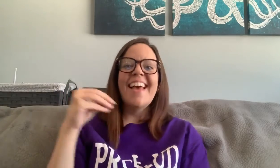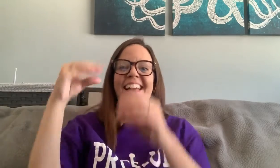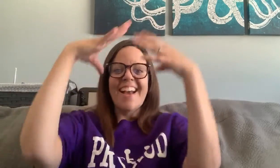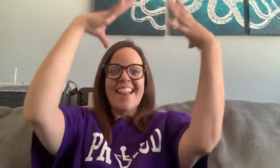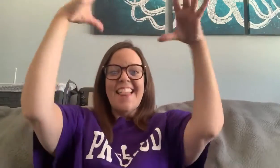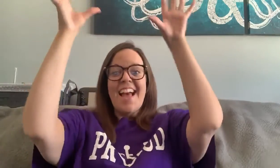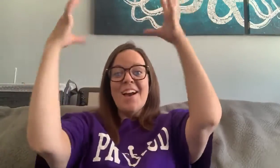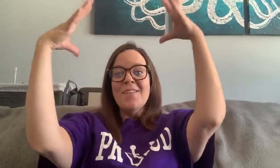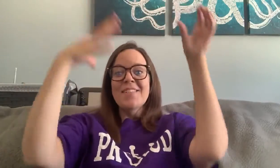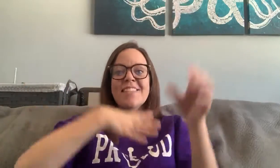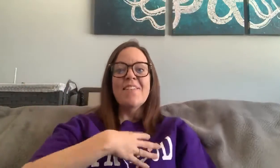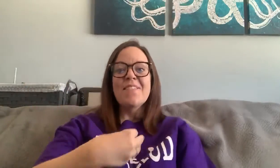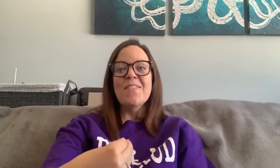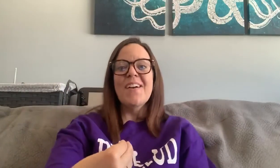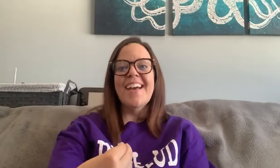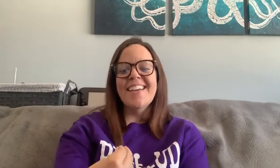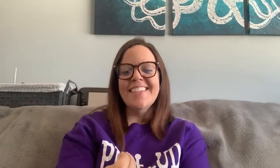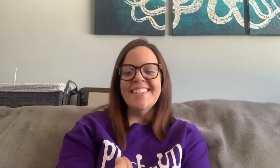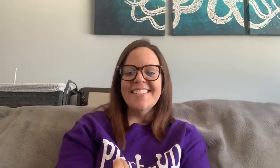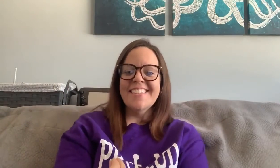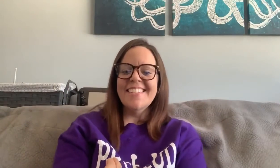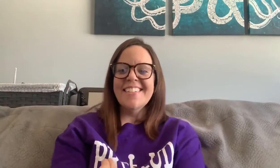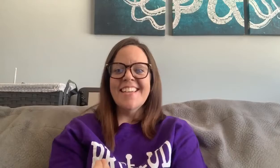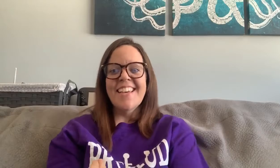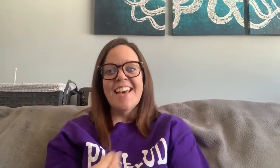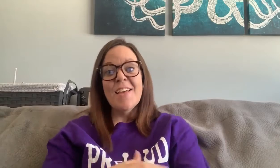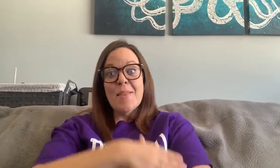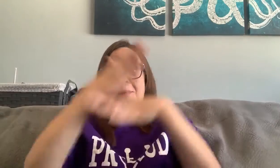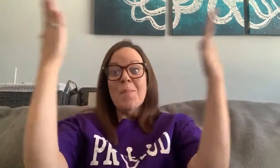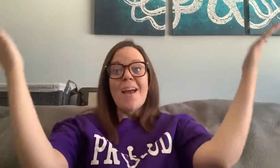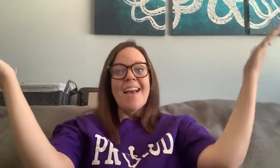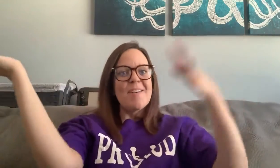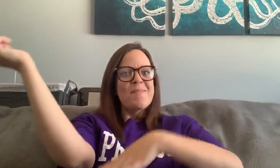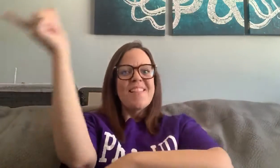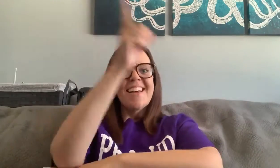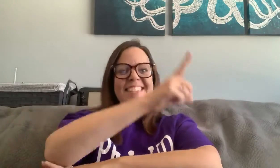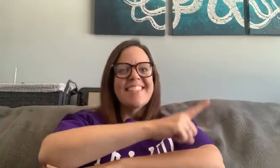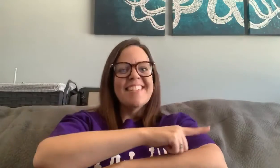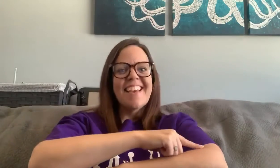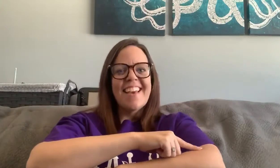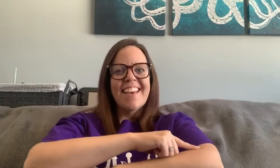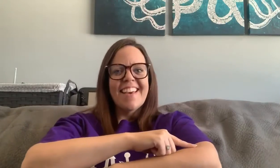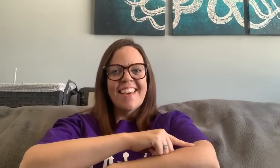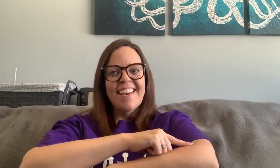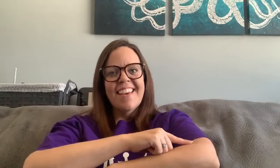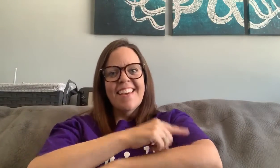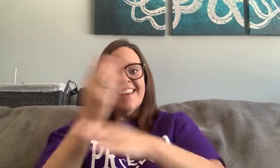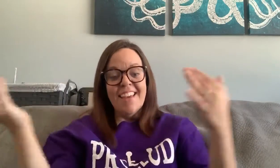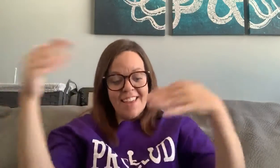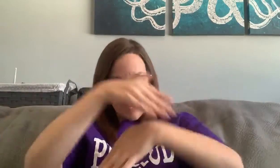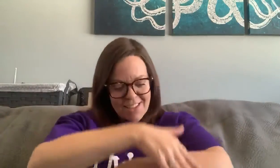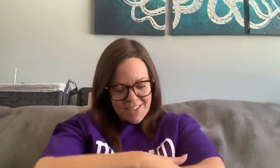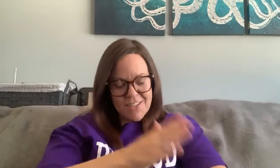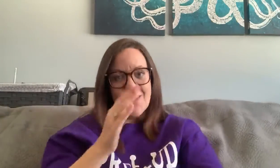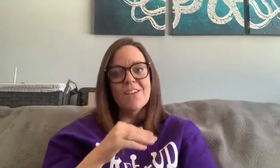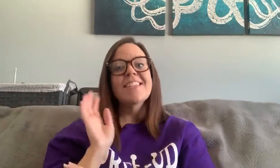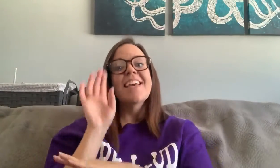the clouds of white, the bright blessed day, the dark sacred